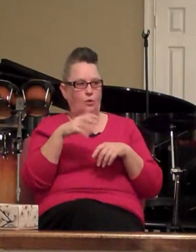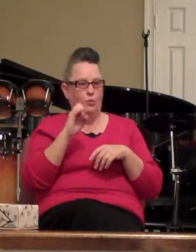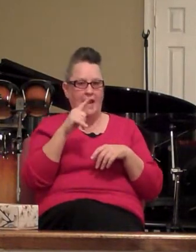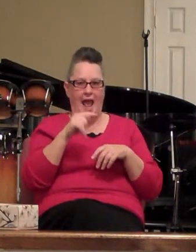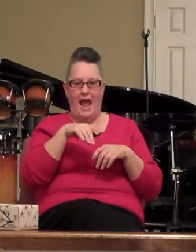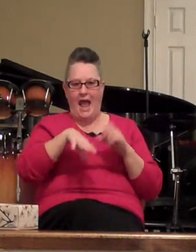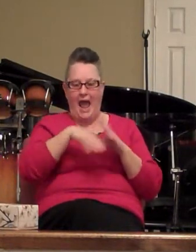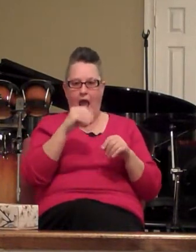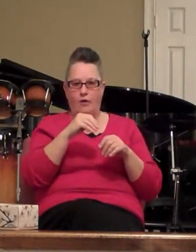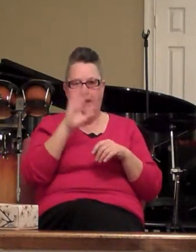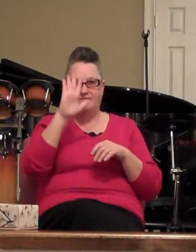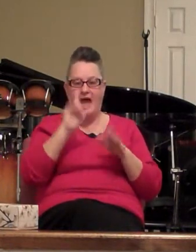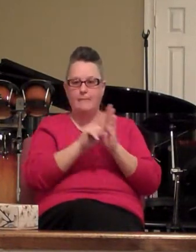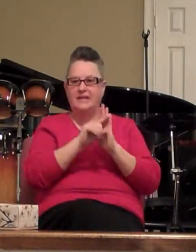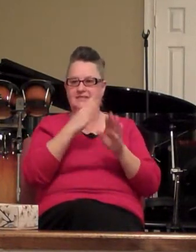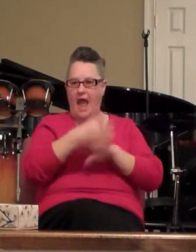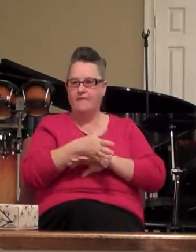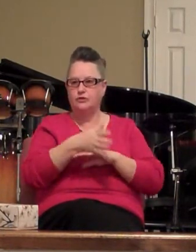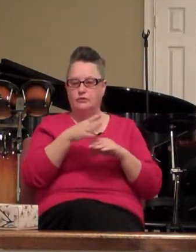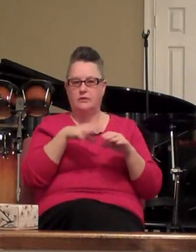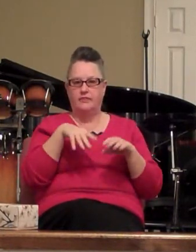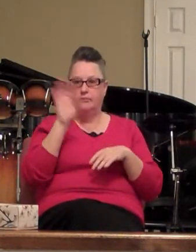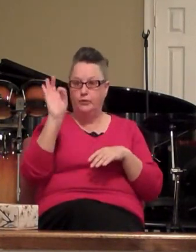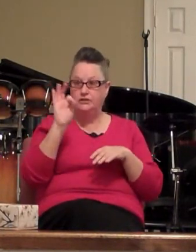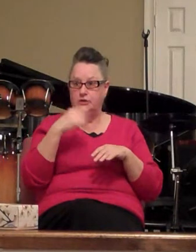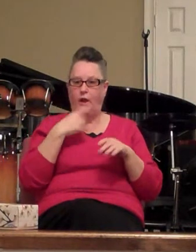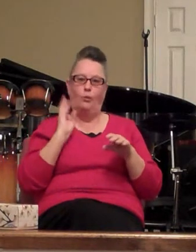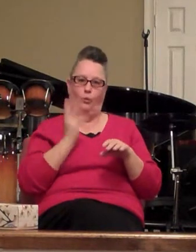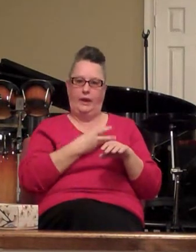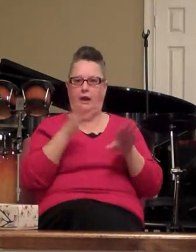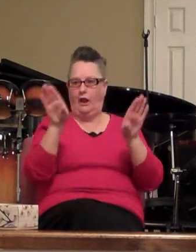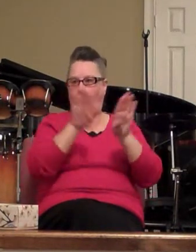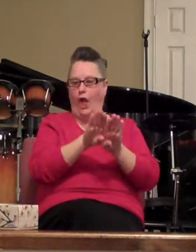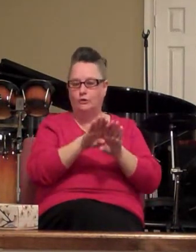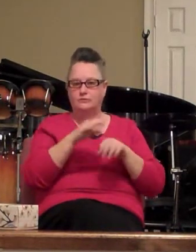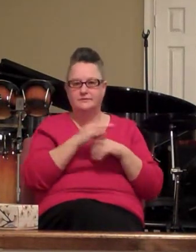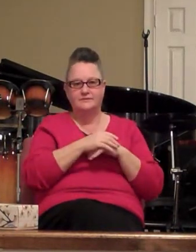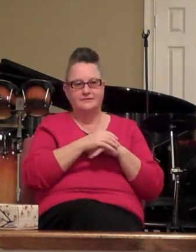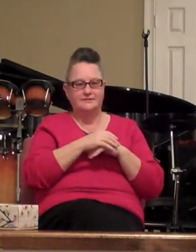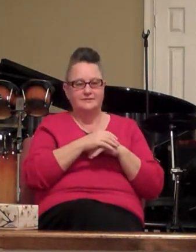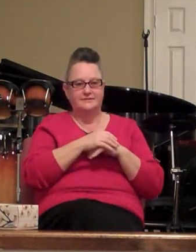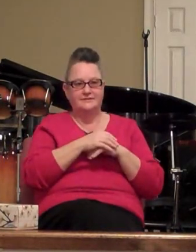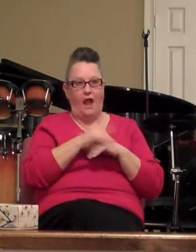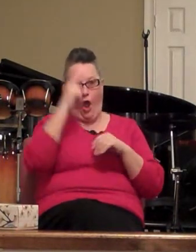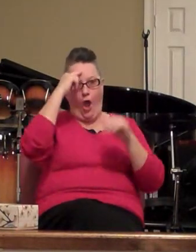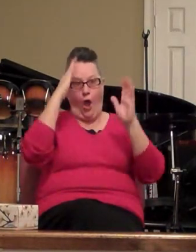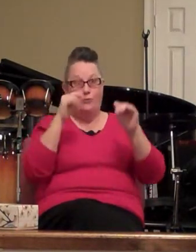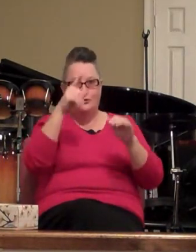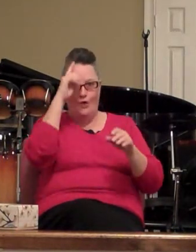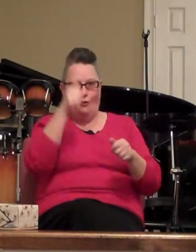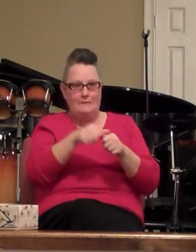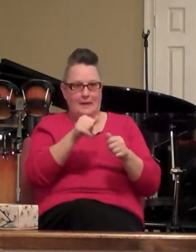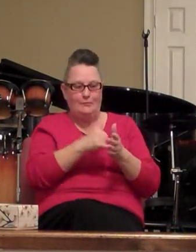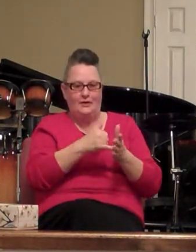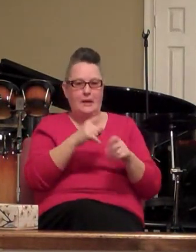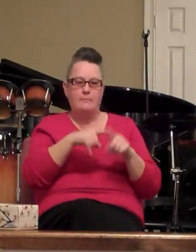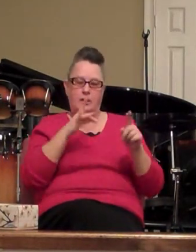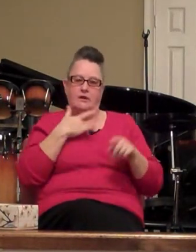into this message and we closed I pray you don't remember but I feel like God has